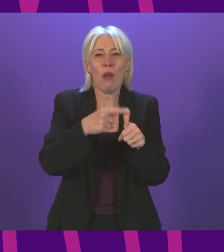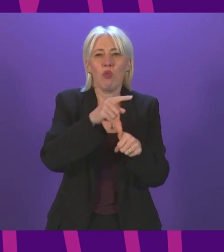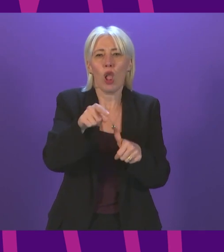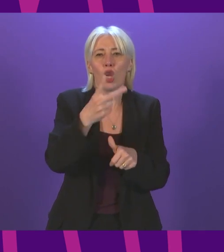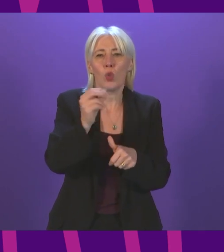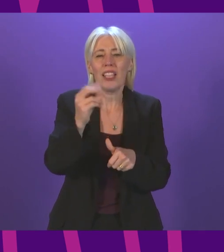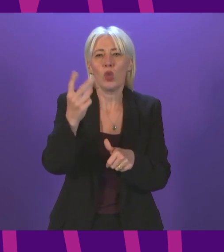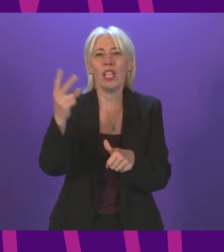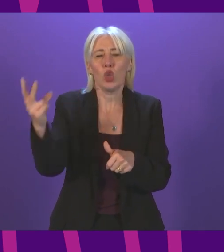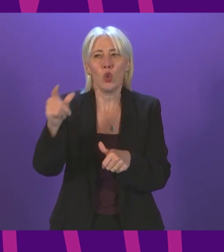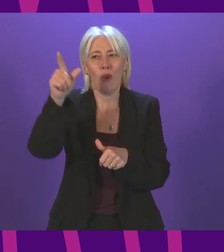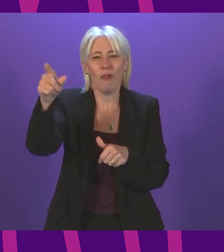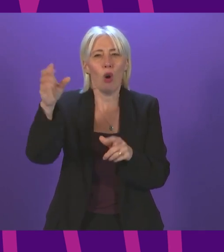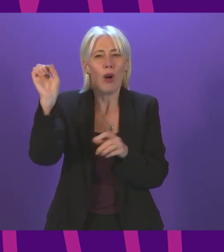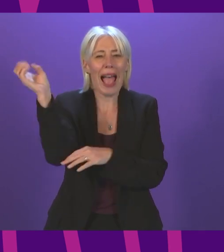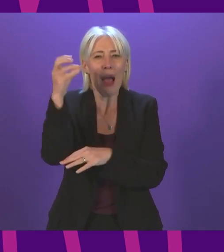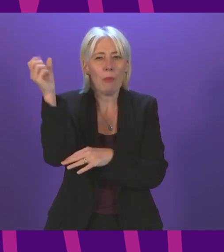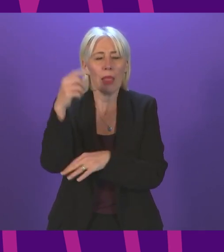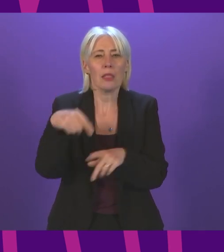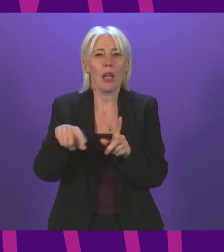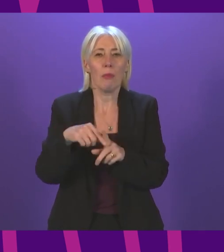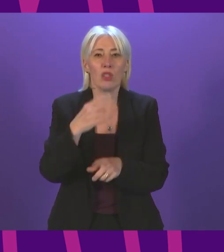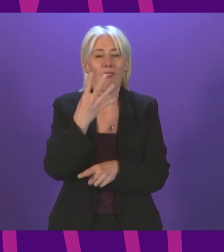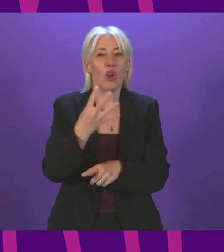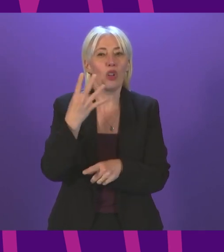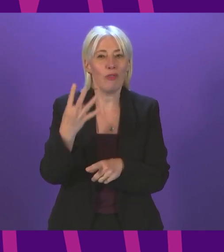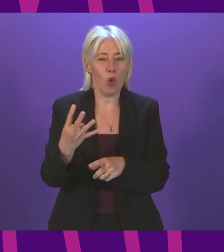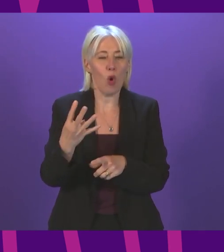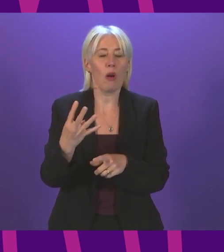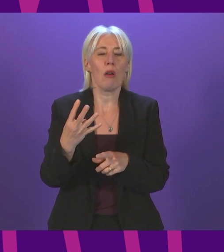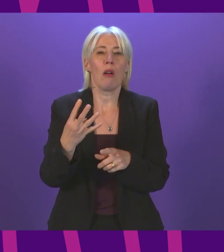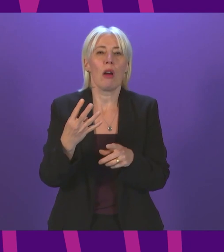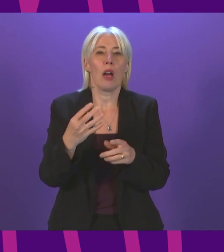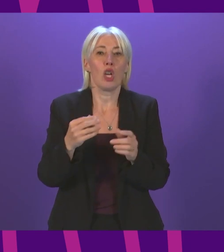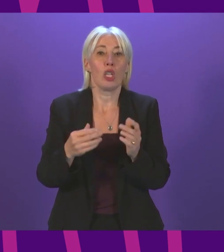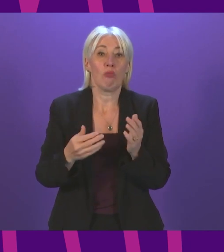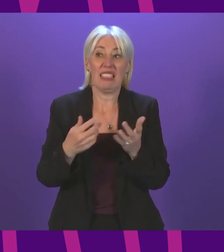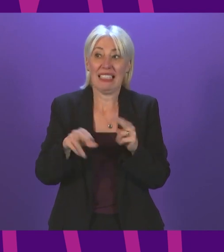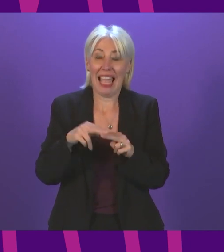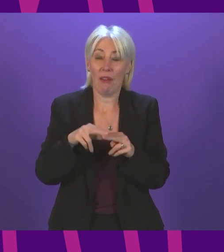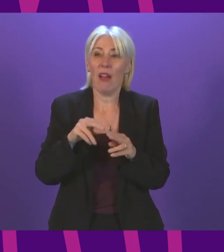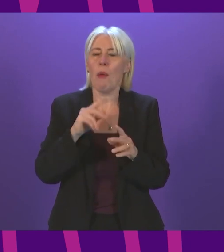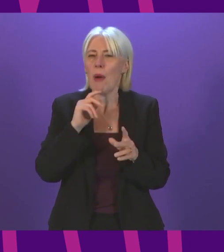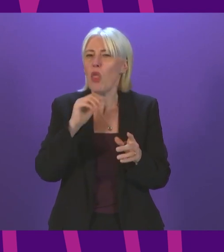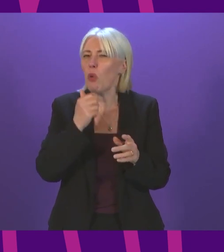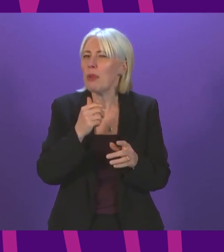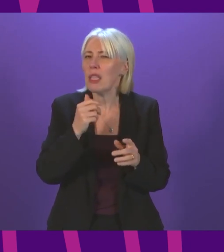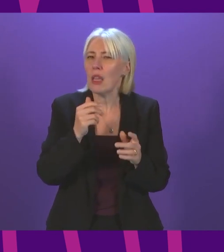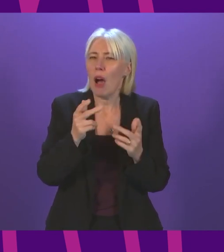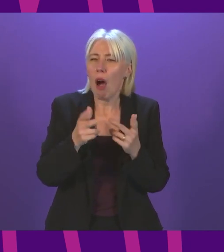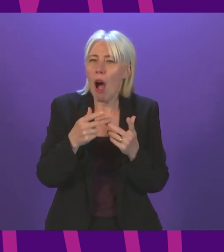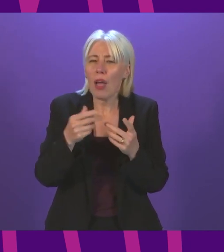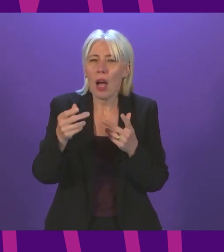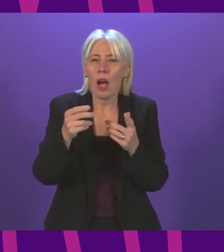and that of the recruitment of another 443 staff this year, only 148 are new staff, with the rest coming to cover staff